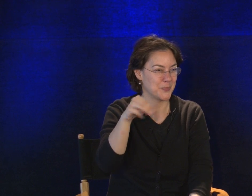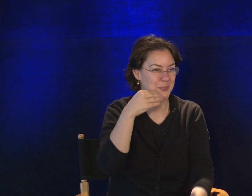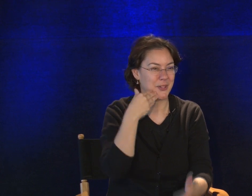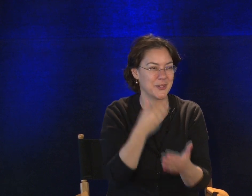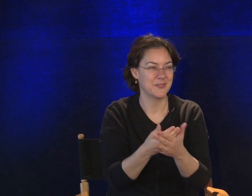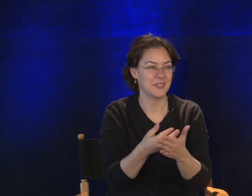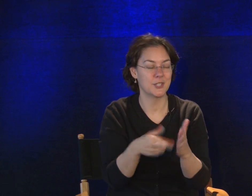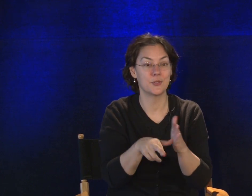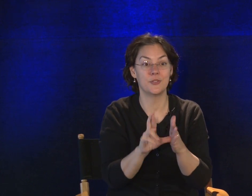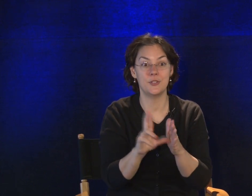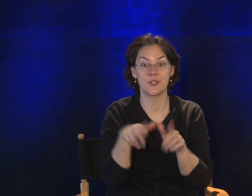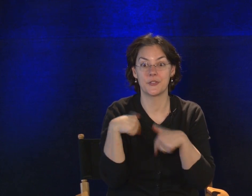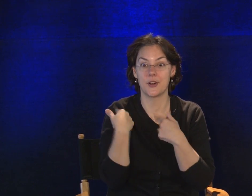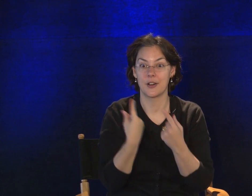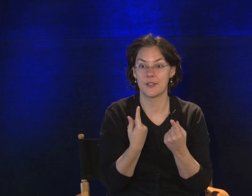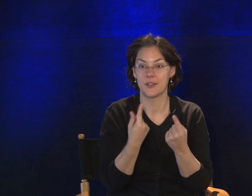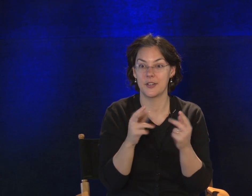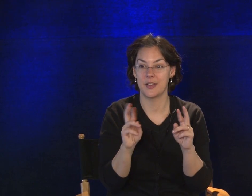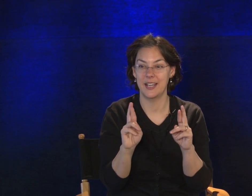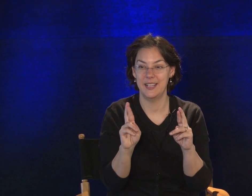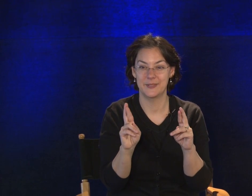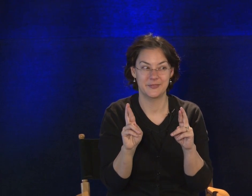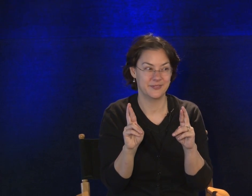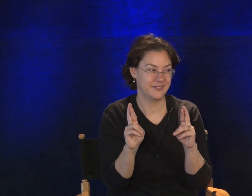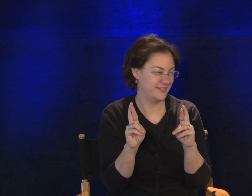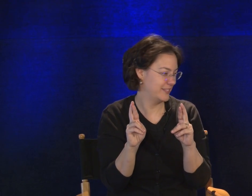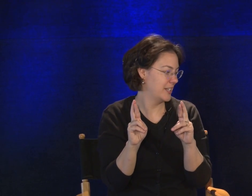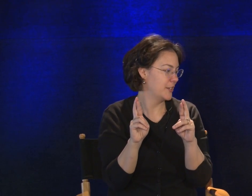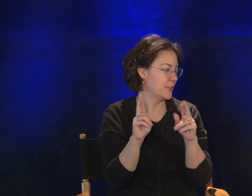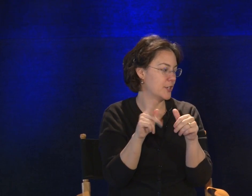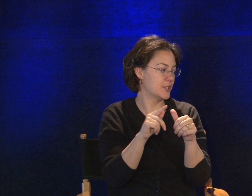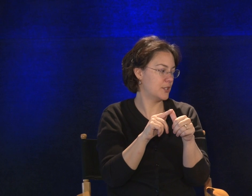Good. Let's review so far. You ready? First.